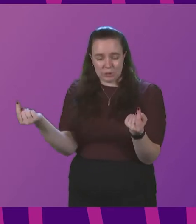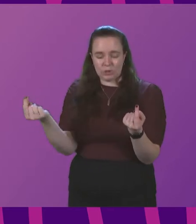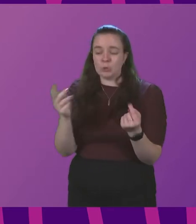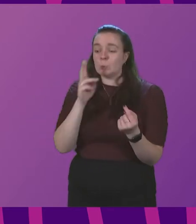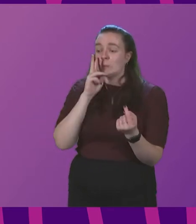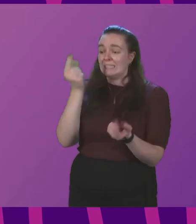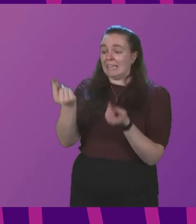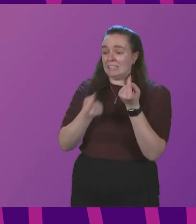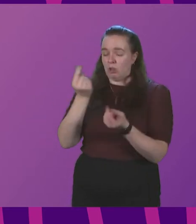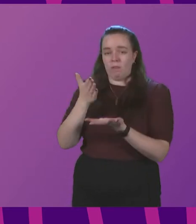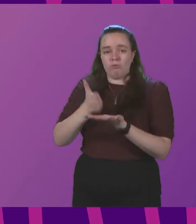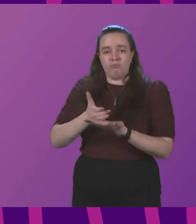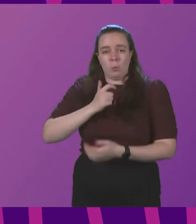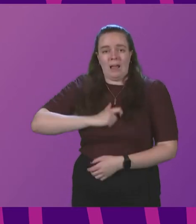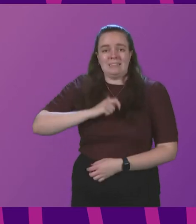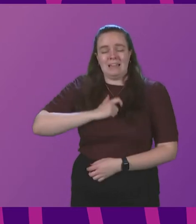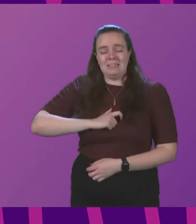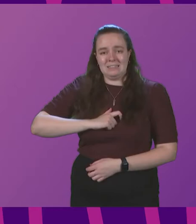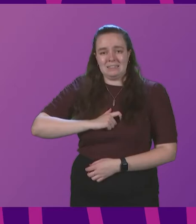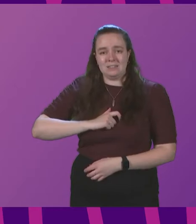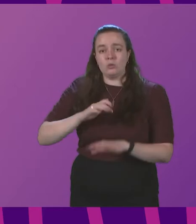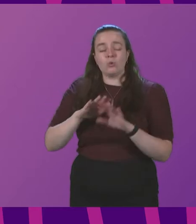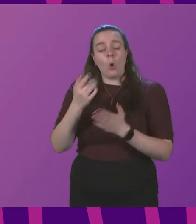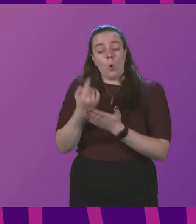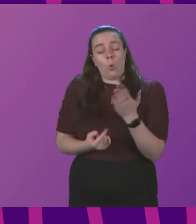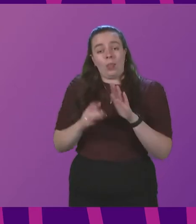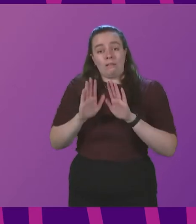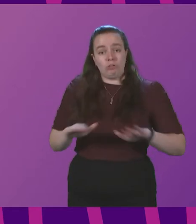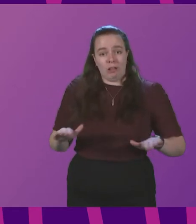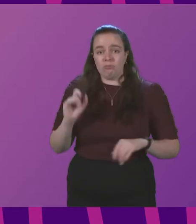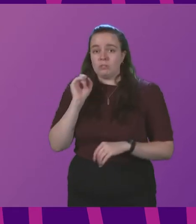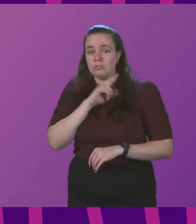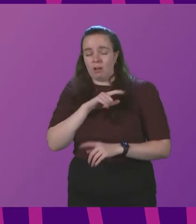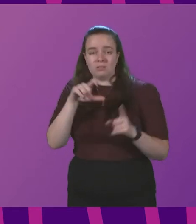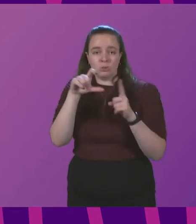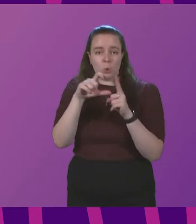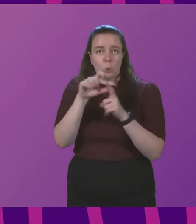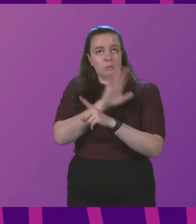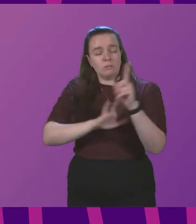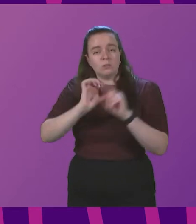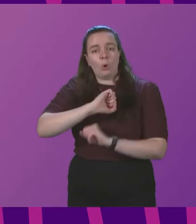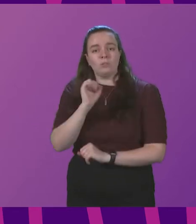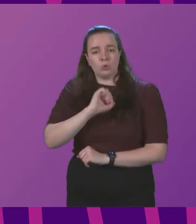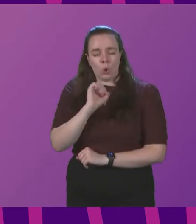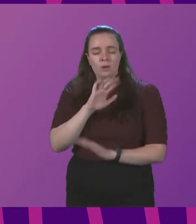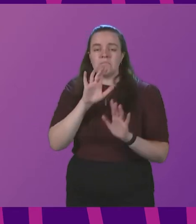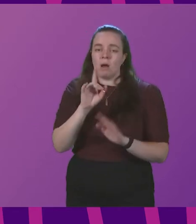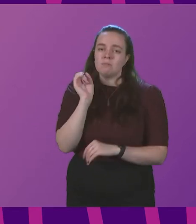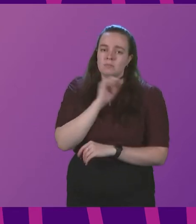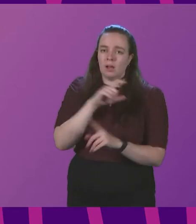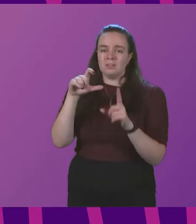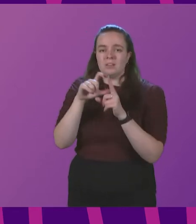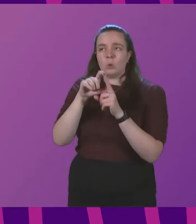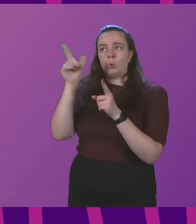each other in our true identities, not only as children, sons and daughters of Scotland, but as sons and daughters of